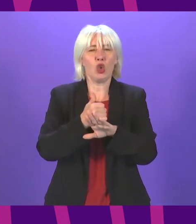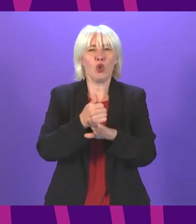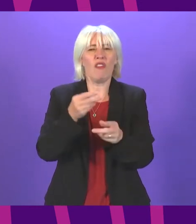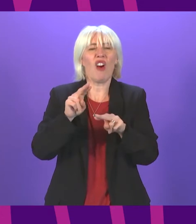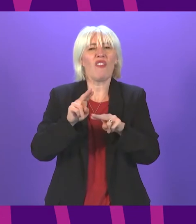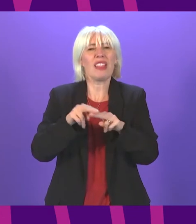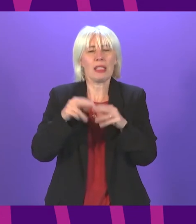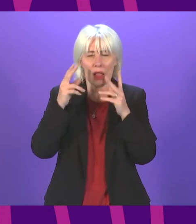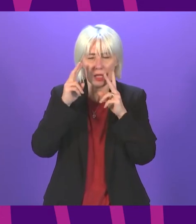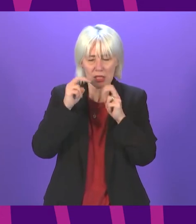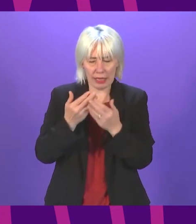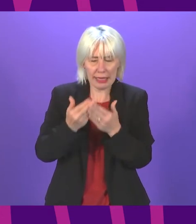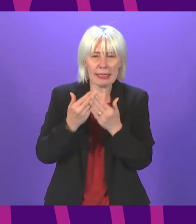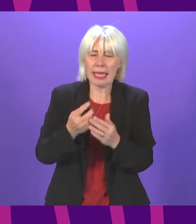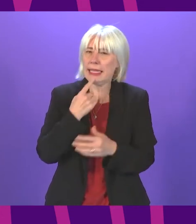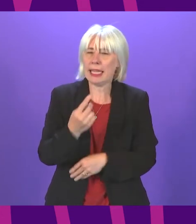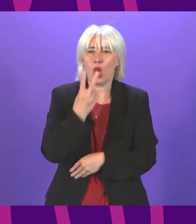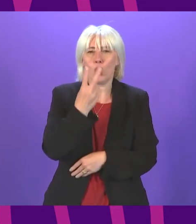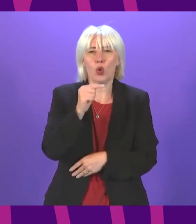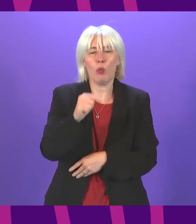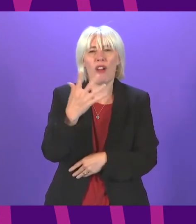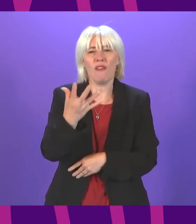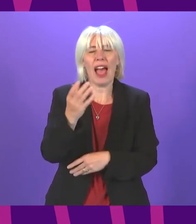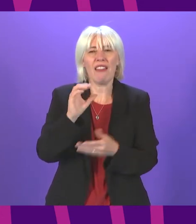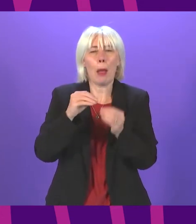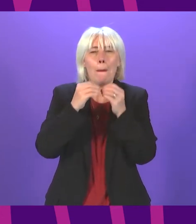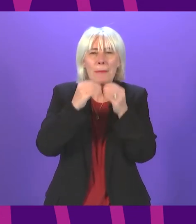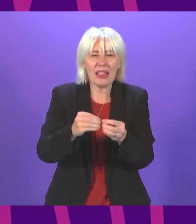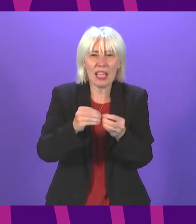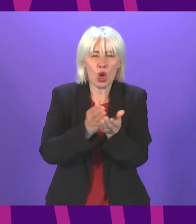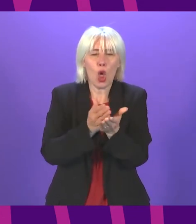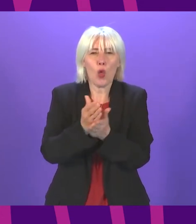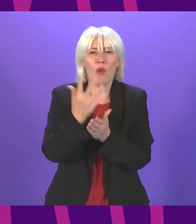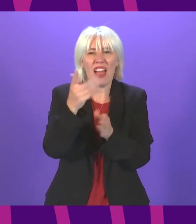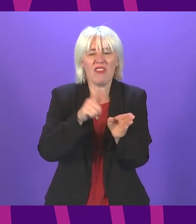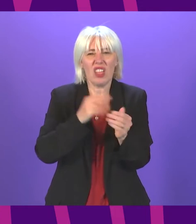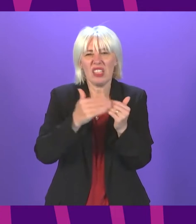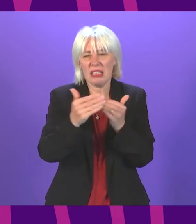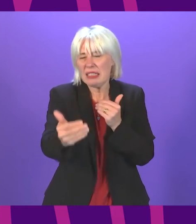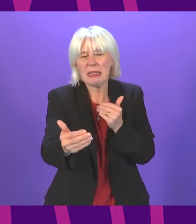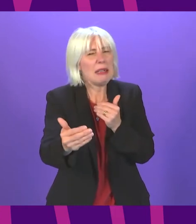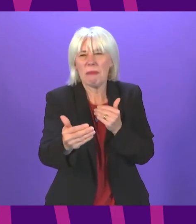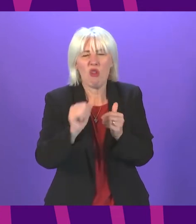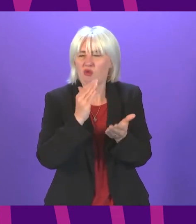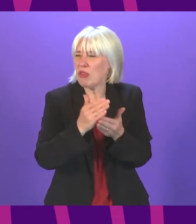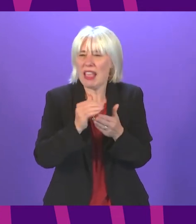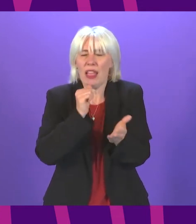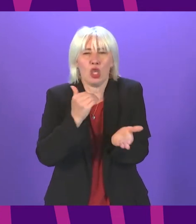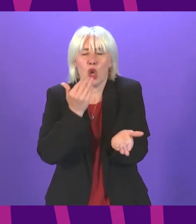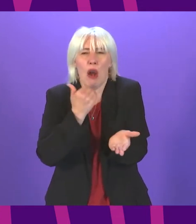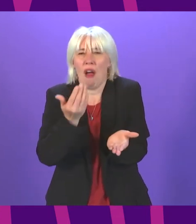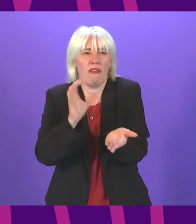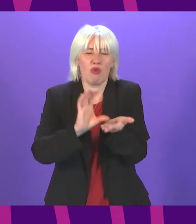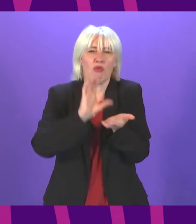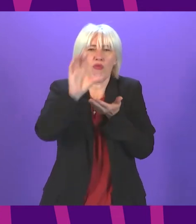Scottish Parliament election a £2.5 billion increase over five years is less than the Barnet consequentials promised to the health service